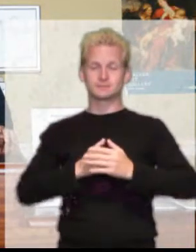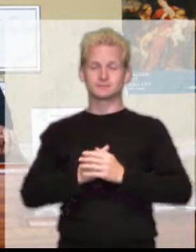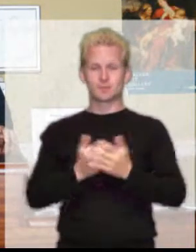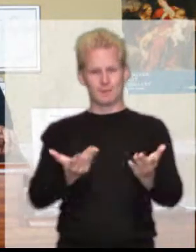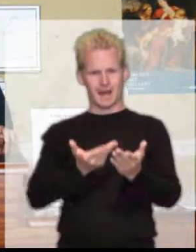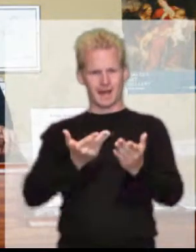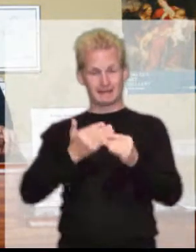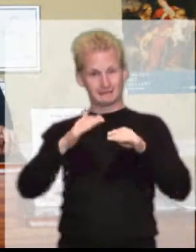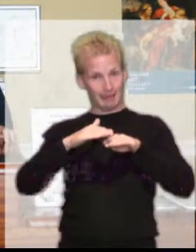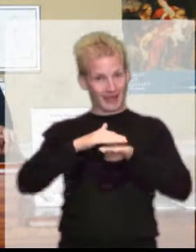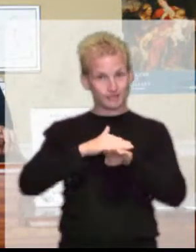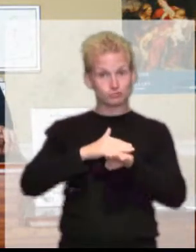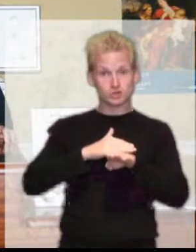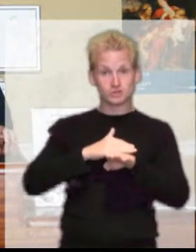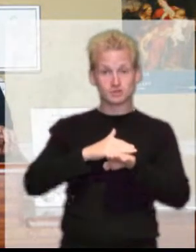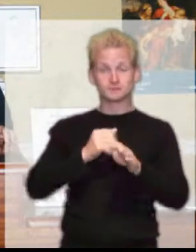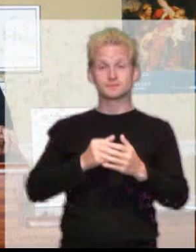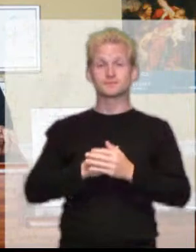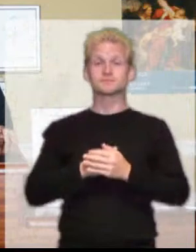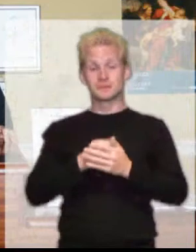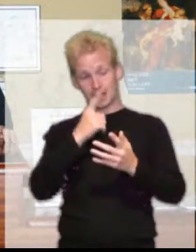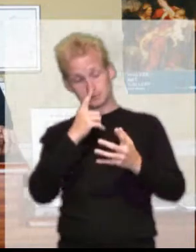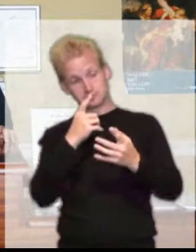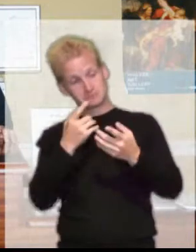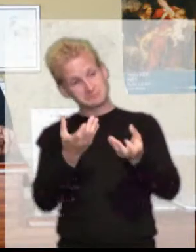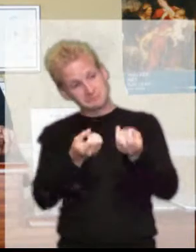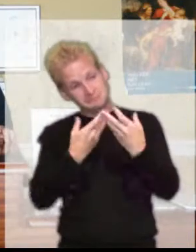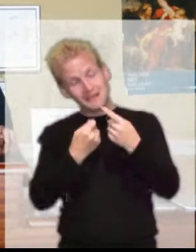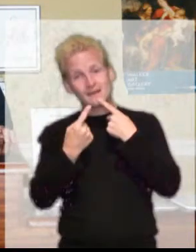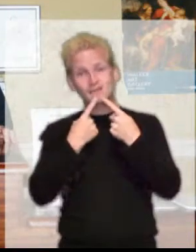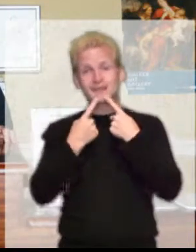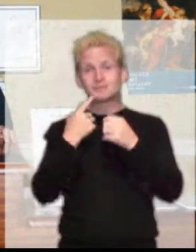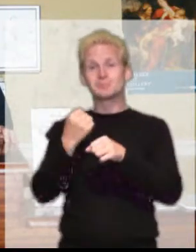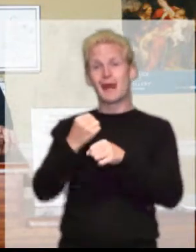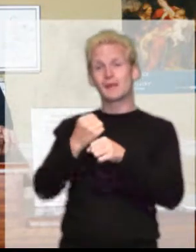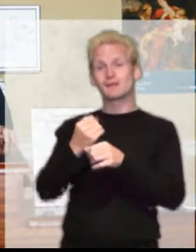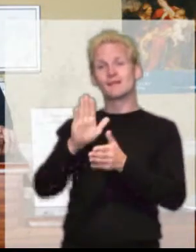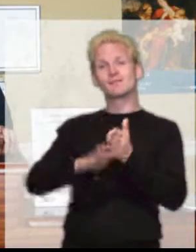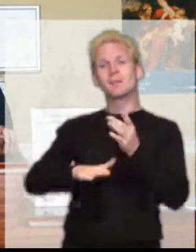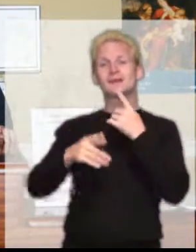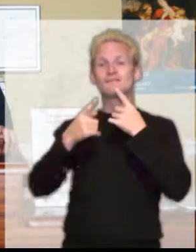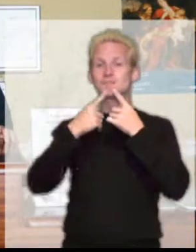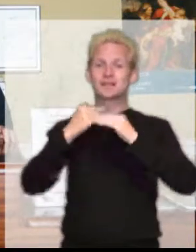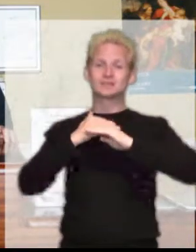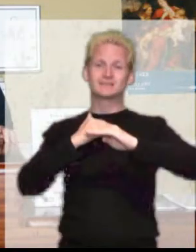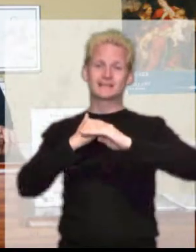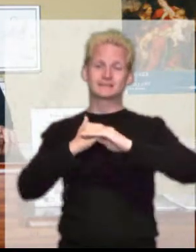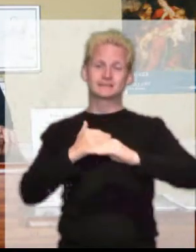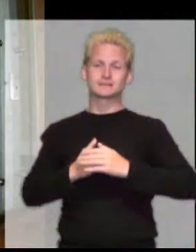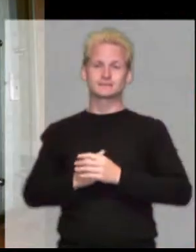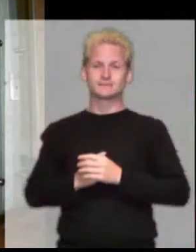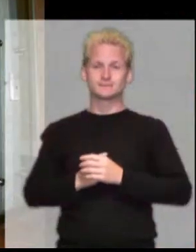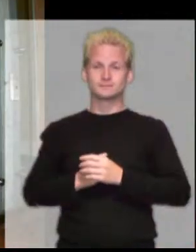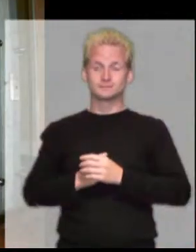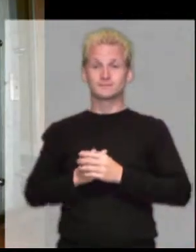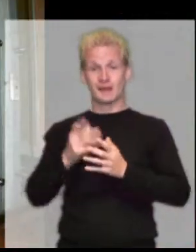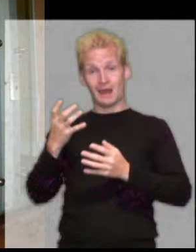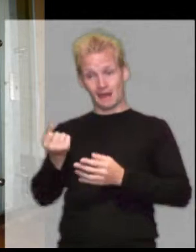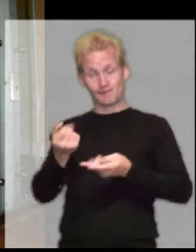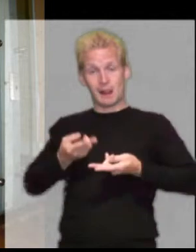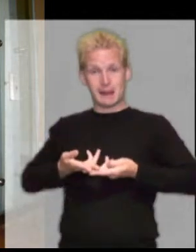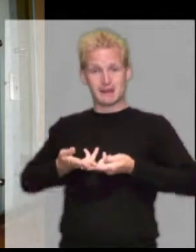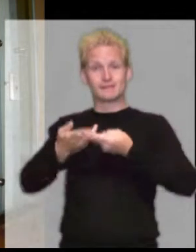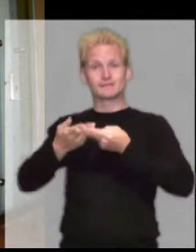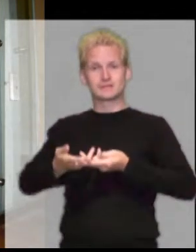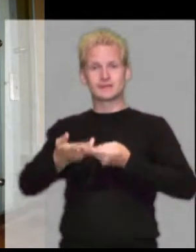the main entrance. You can get information about the gallery from the information desk. There is a lift.